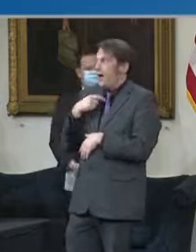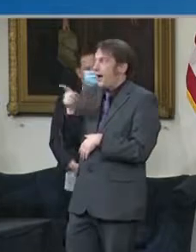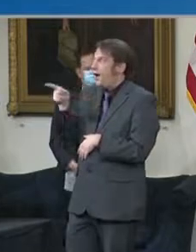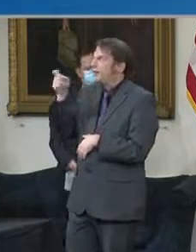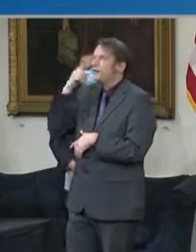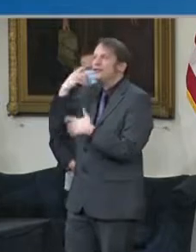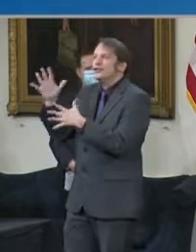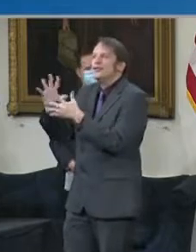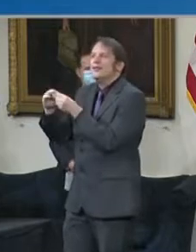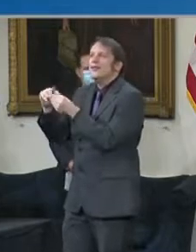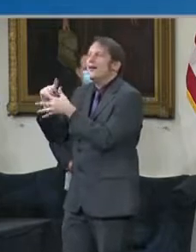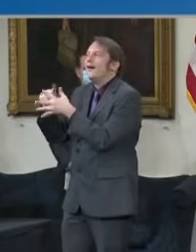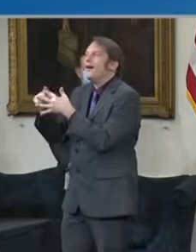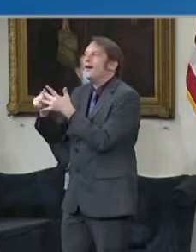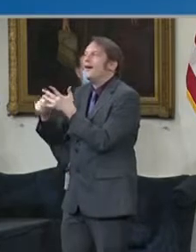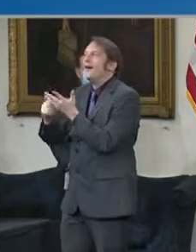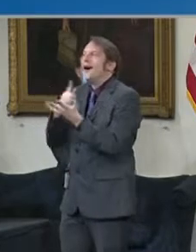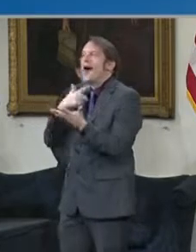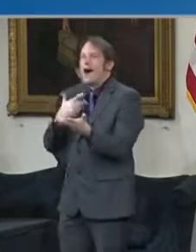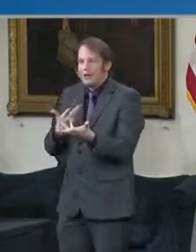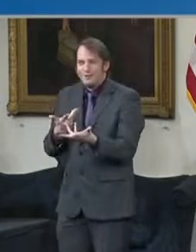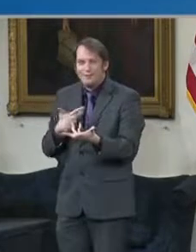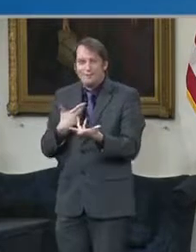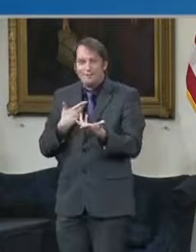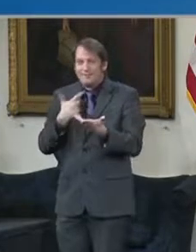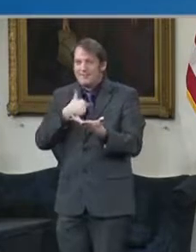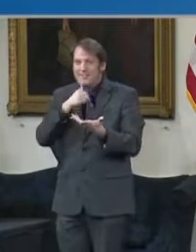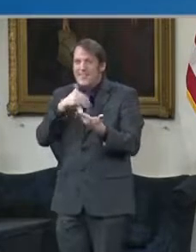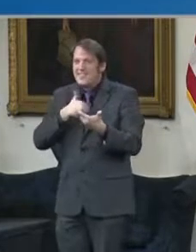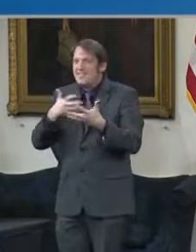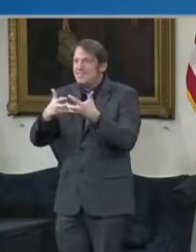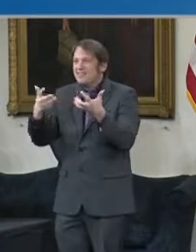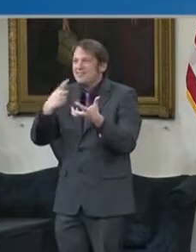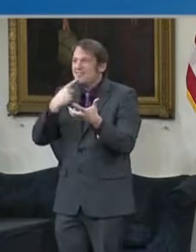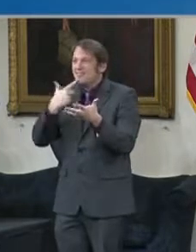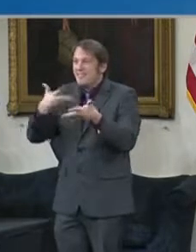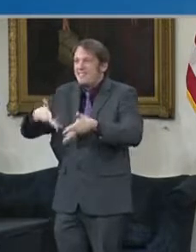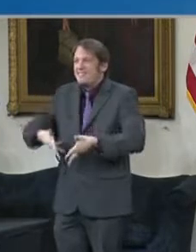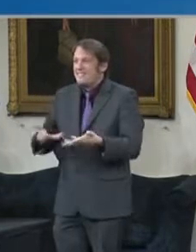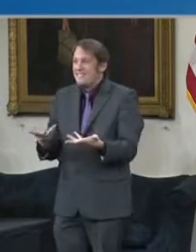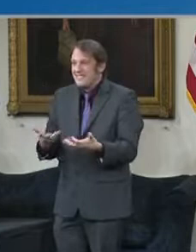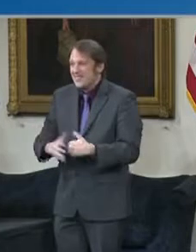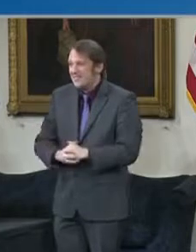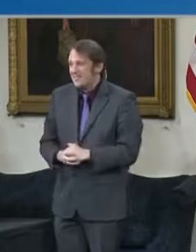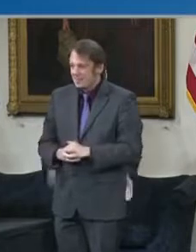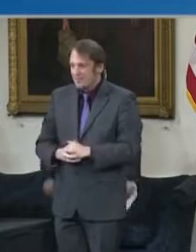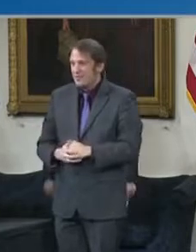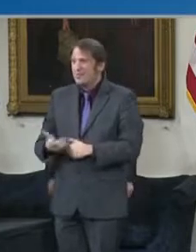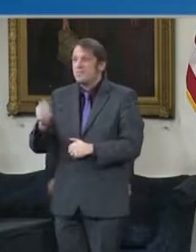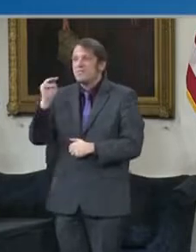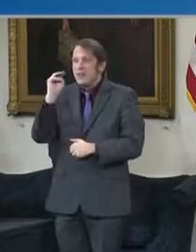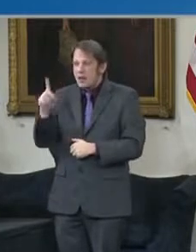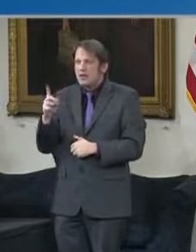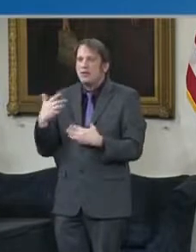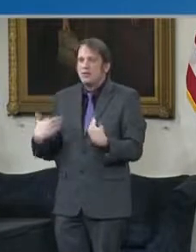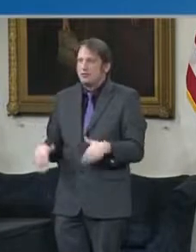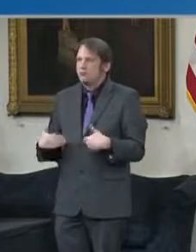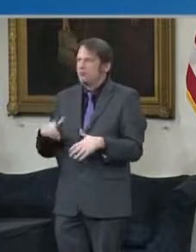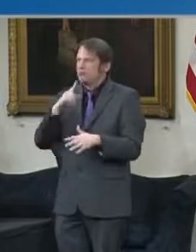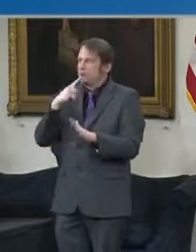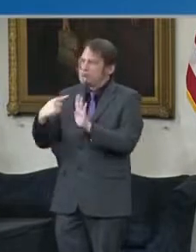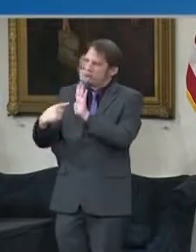said, that it's again because of the forethought of having a Maryland model where hospitals are organized and